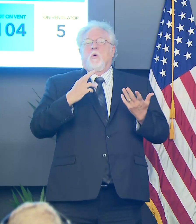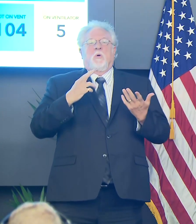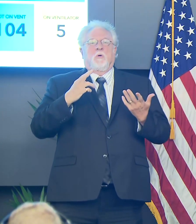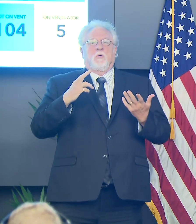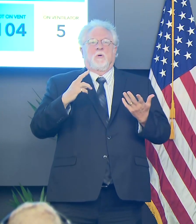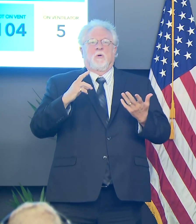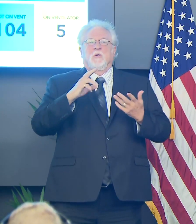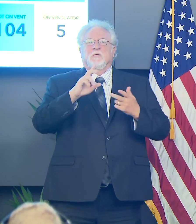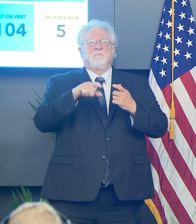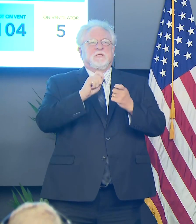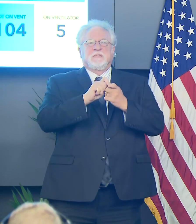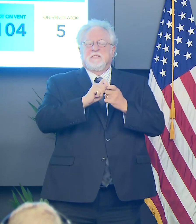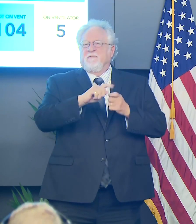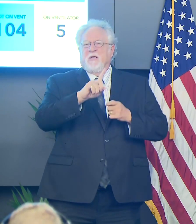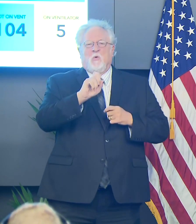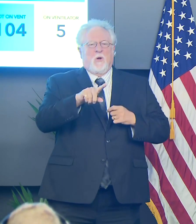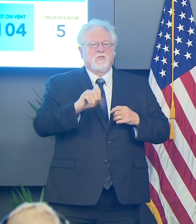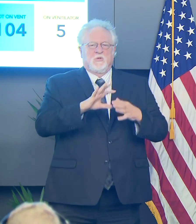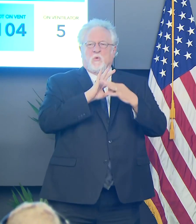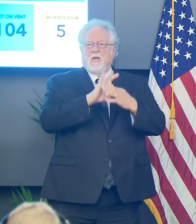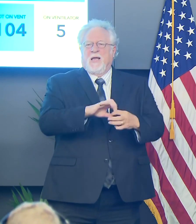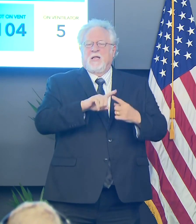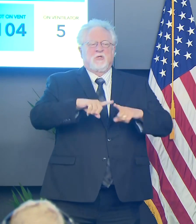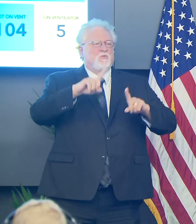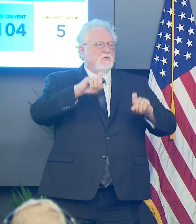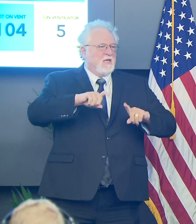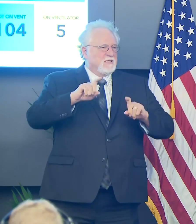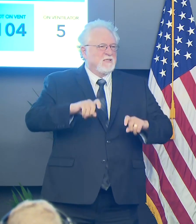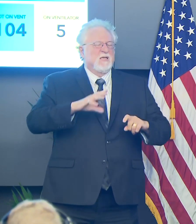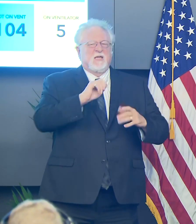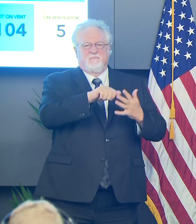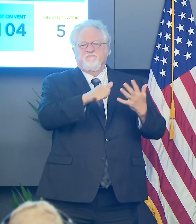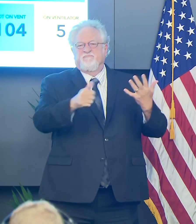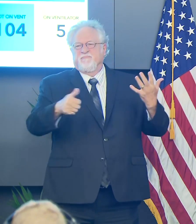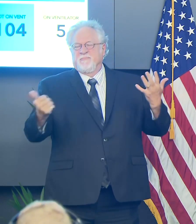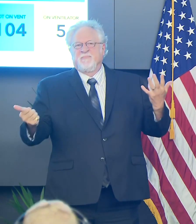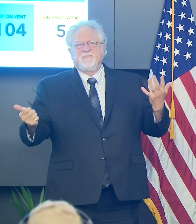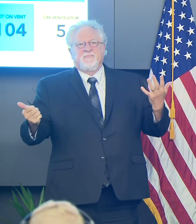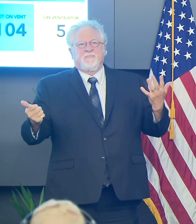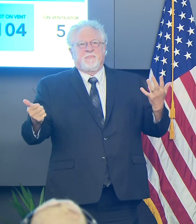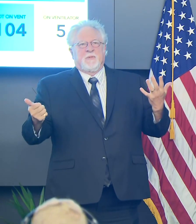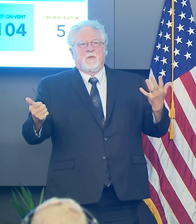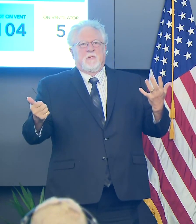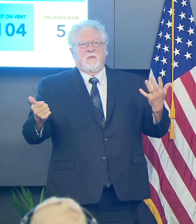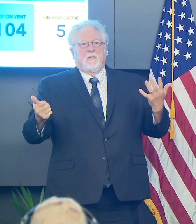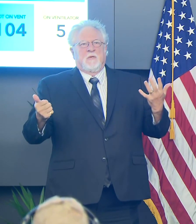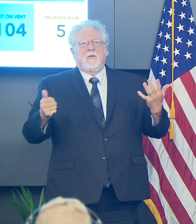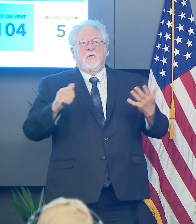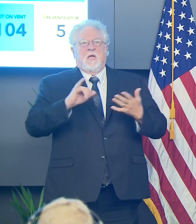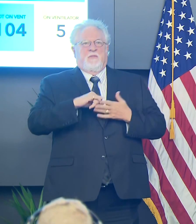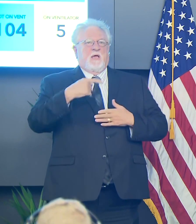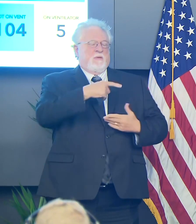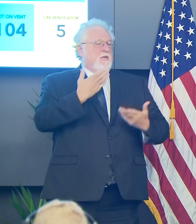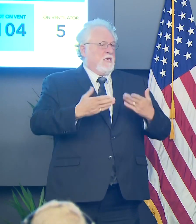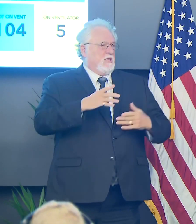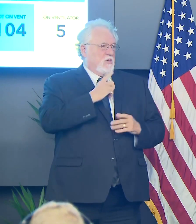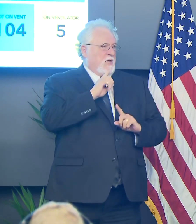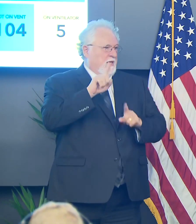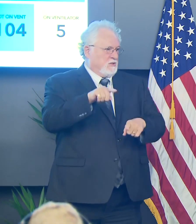questions related to testing and other things that he might need to answer.